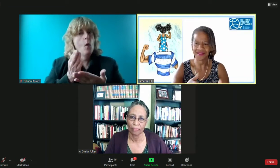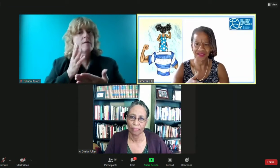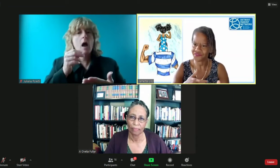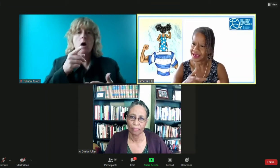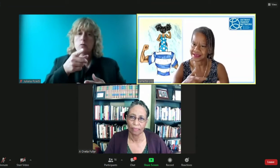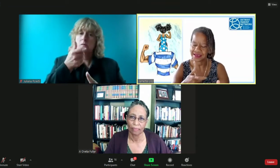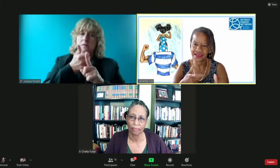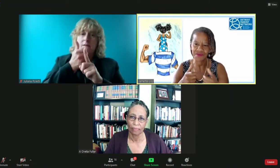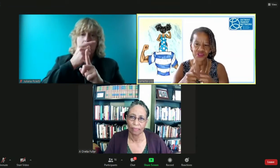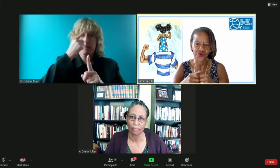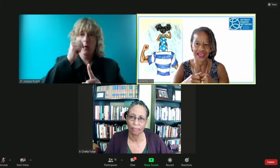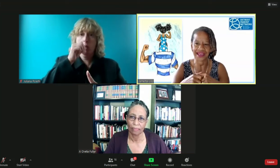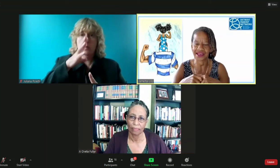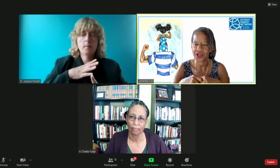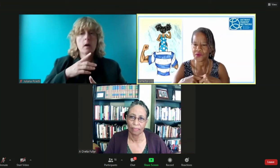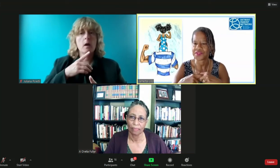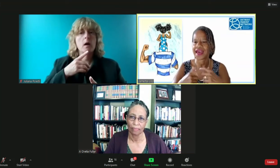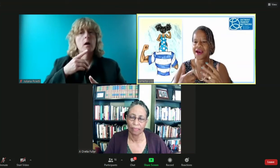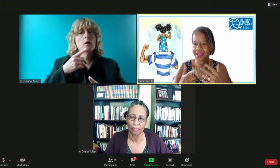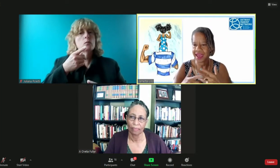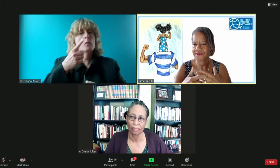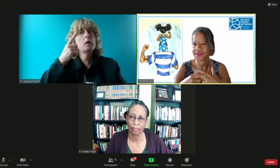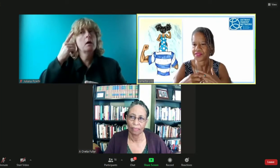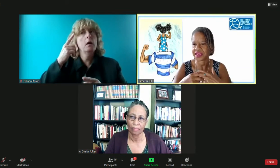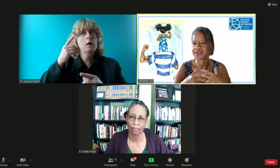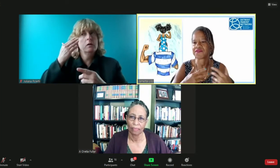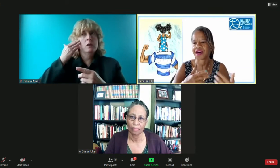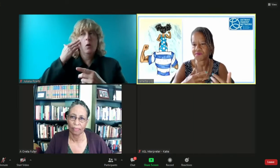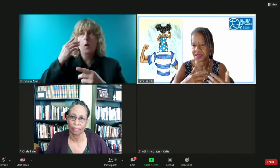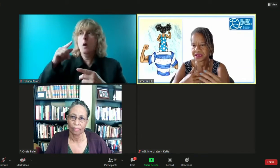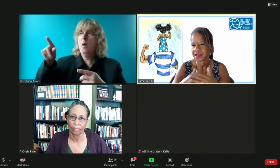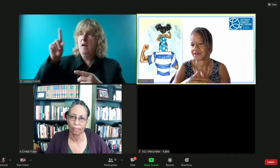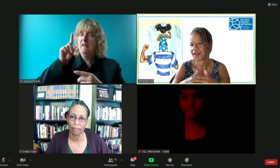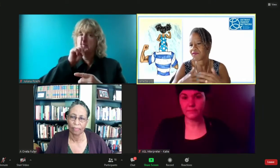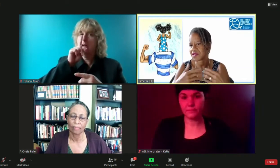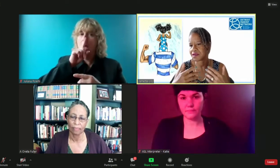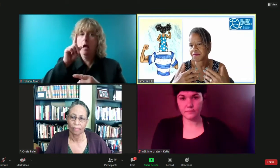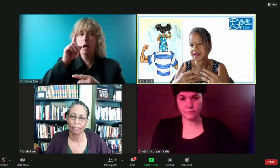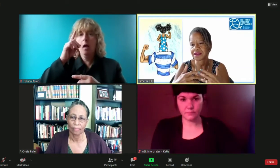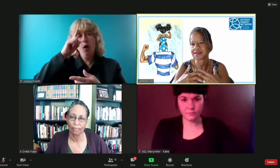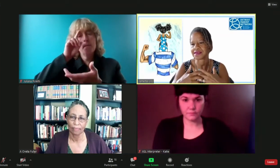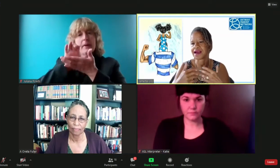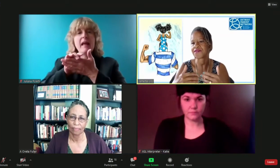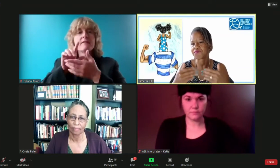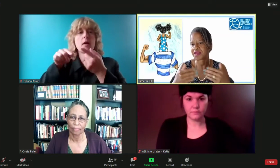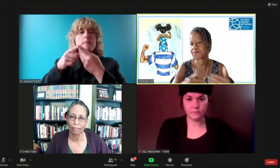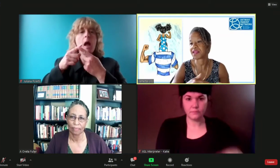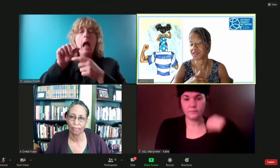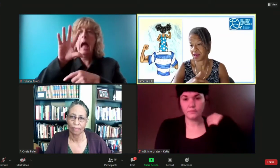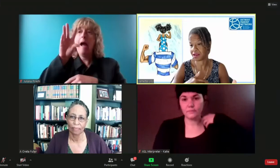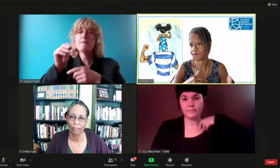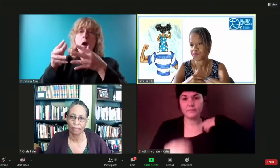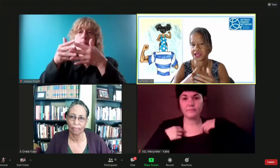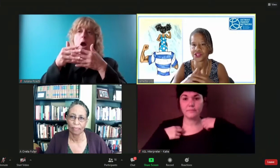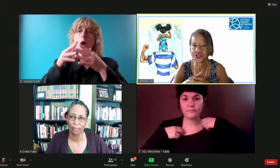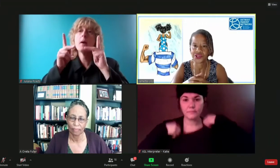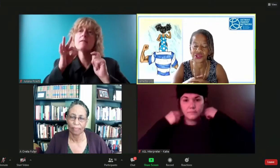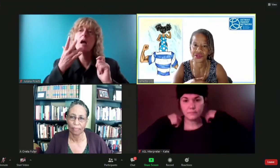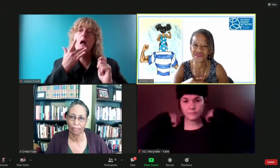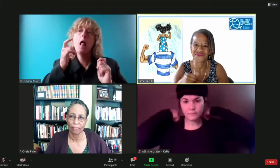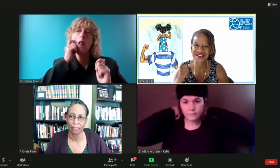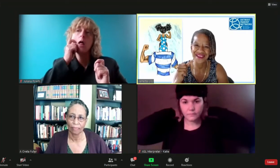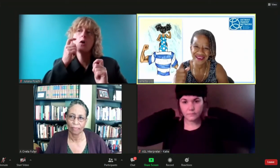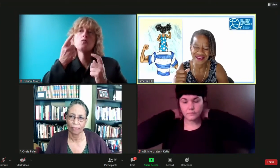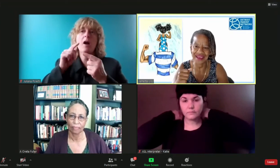somehow this vaccine was created without having the involvement of african americans and other people of color to